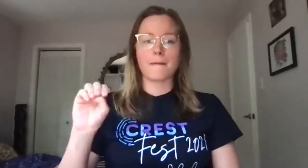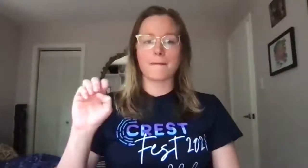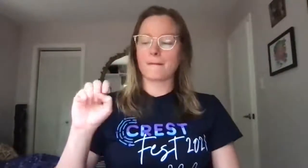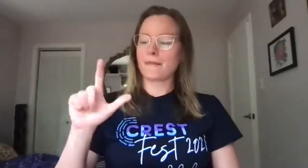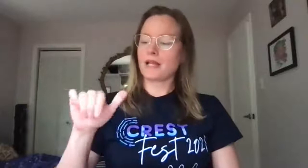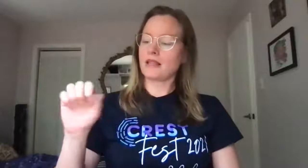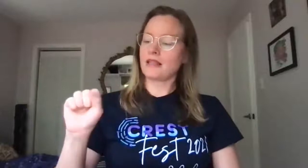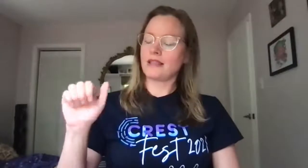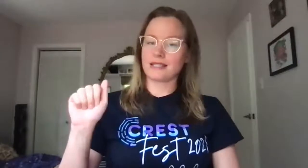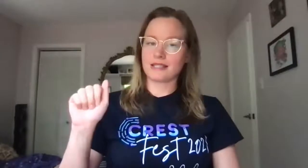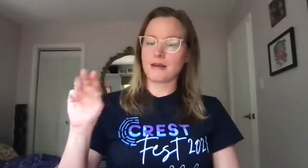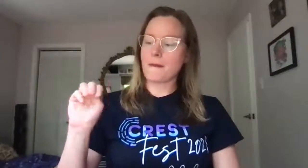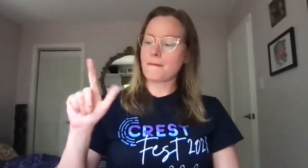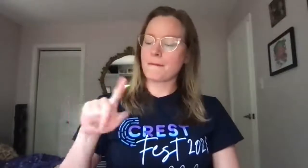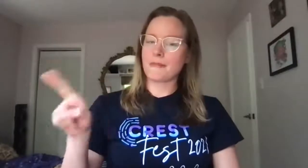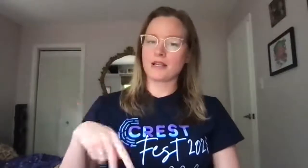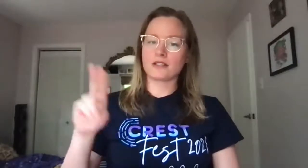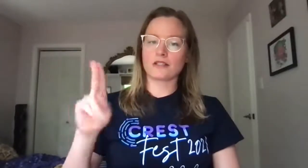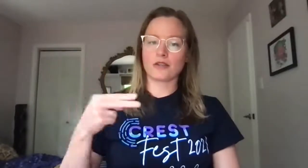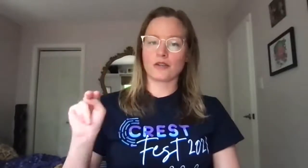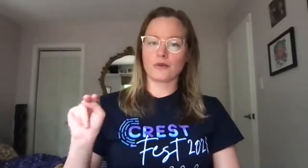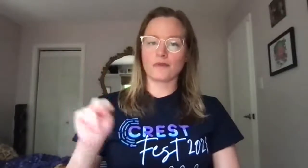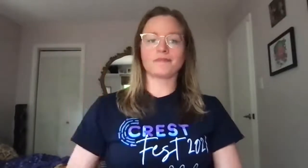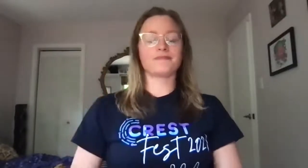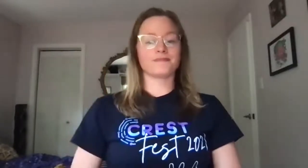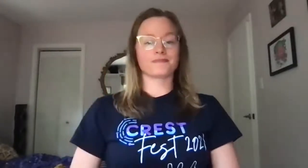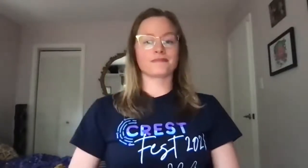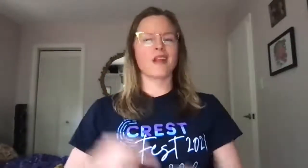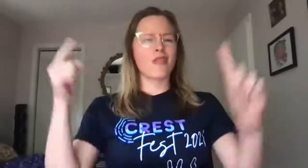i work alongside my colleague melissa malz coon